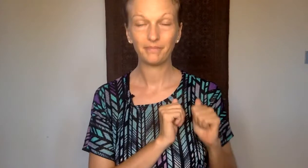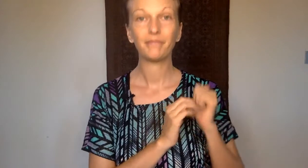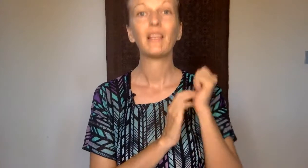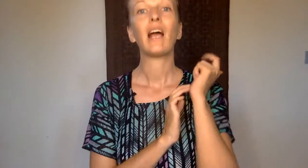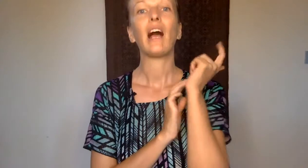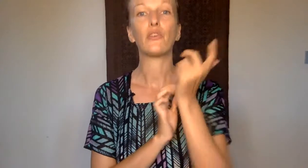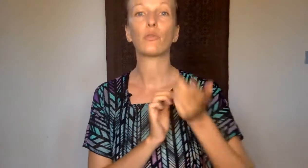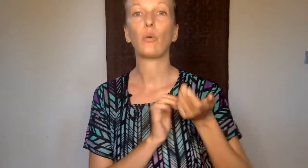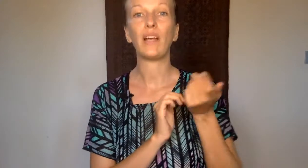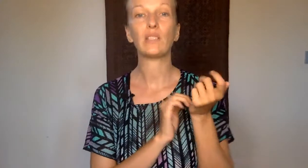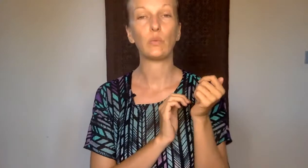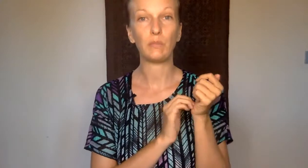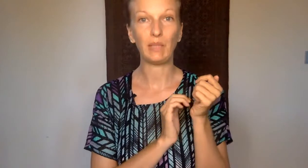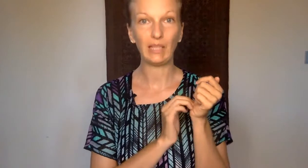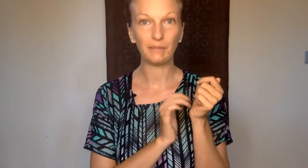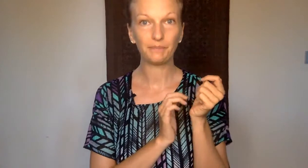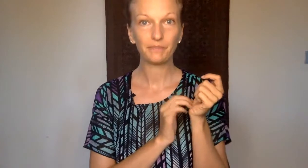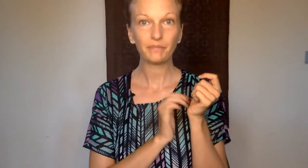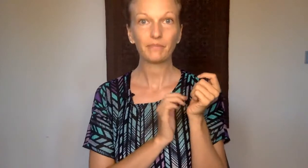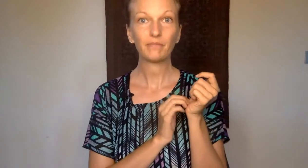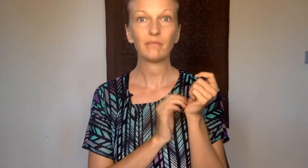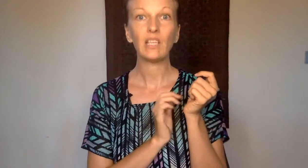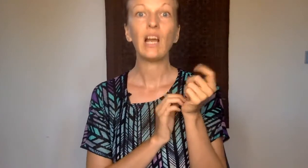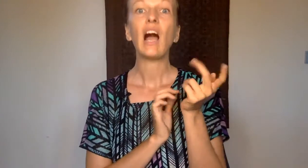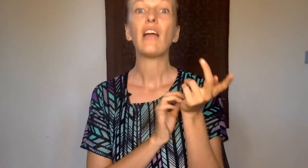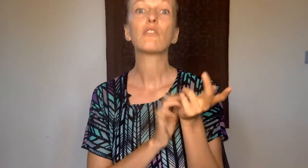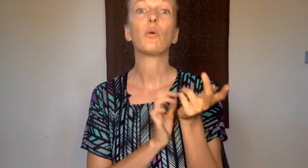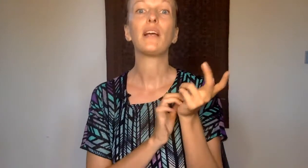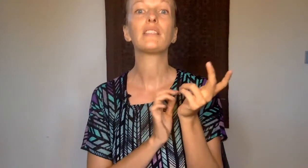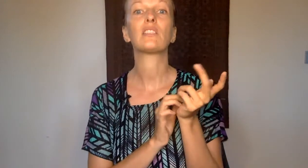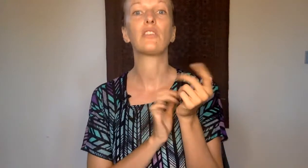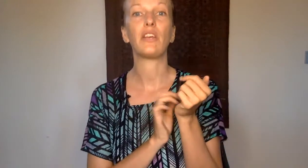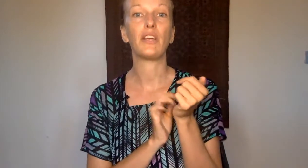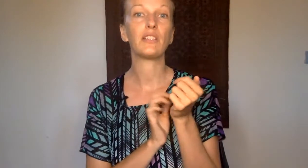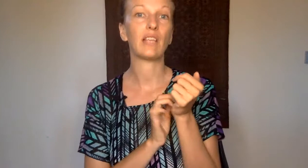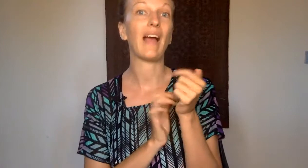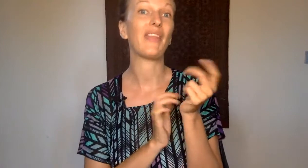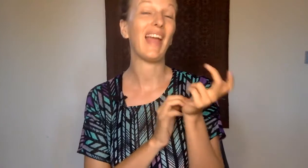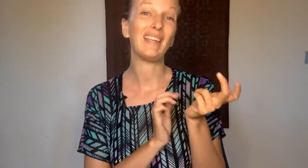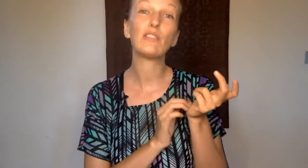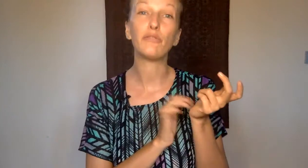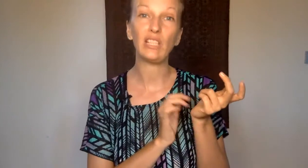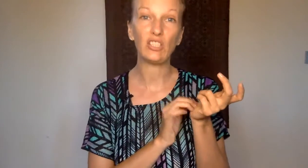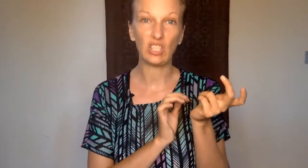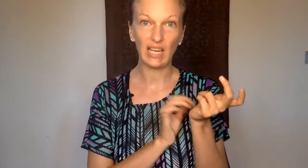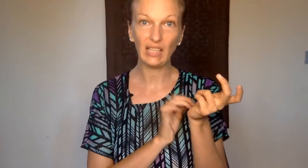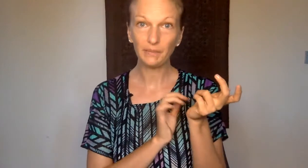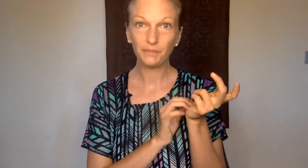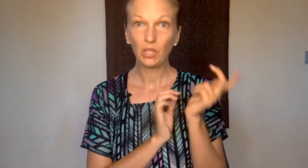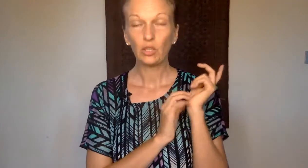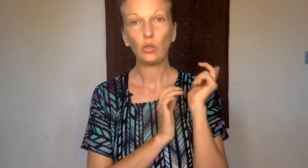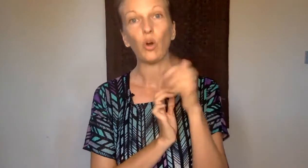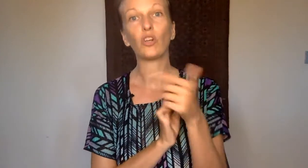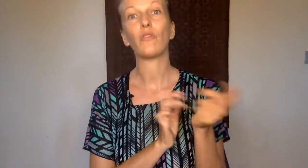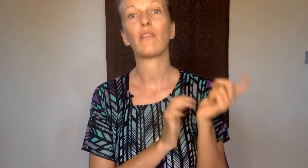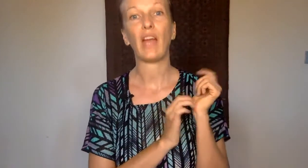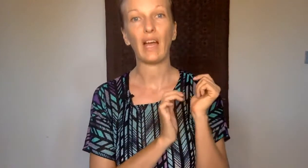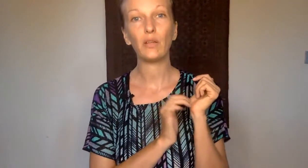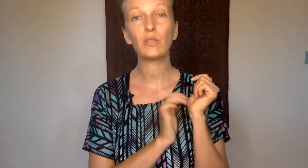And the request would be I request that at the end of each day you walk around the house